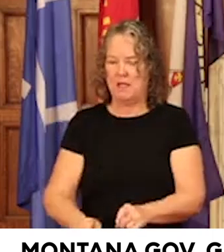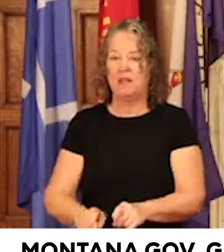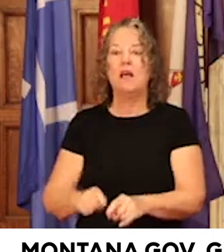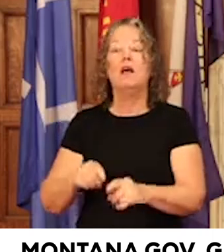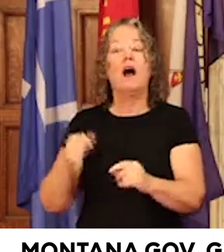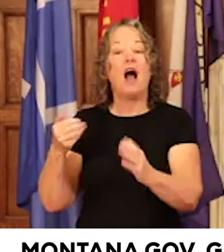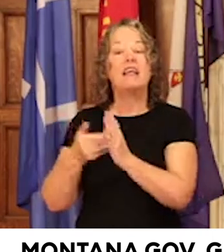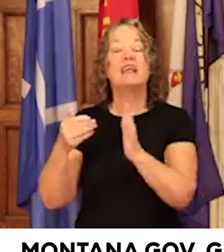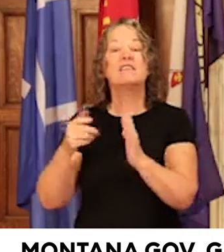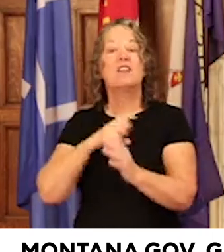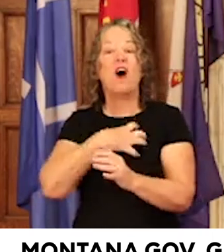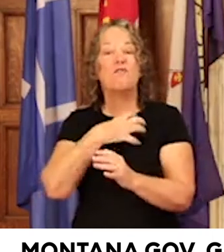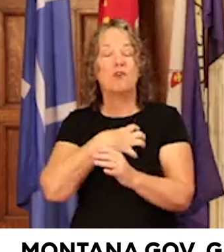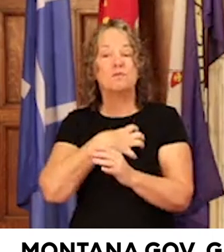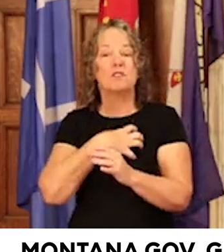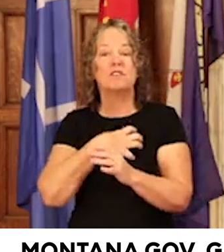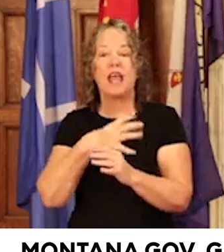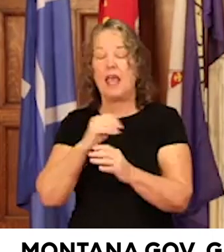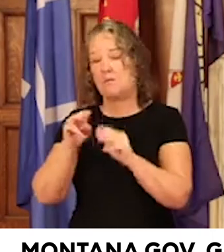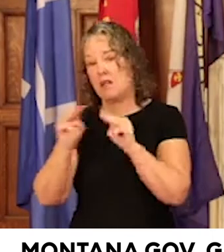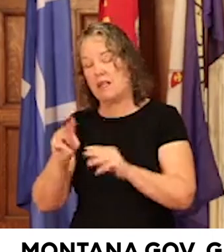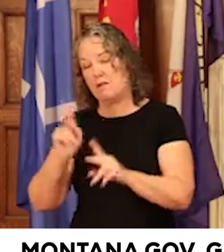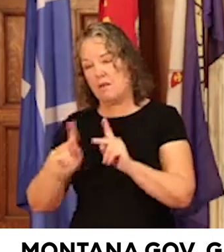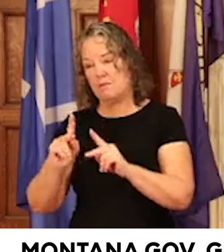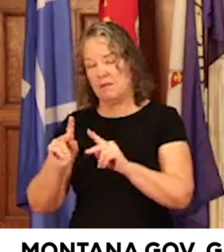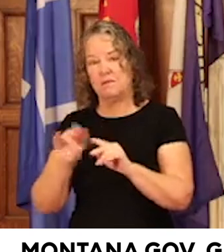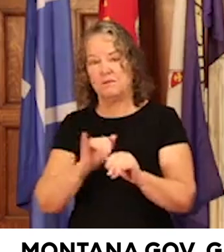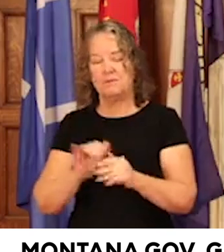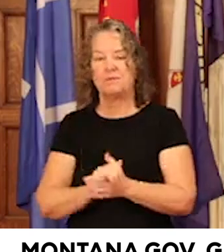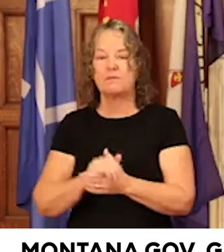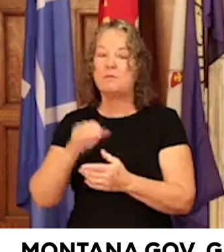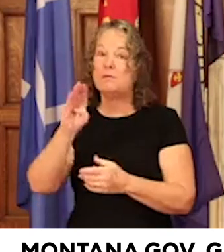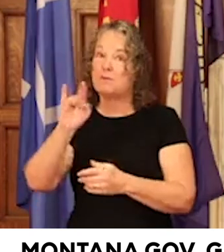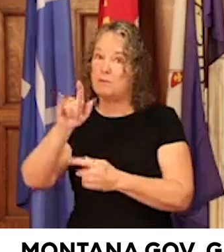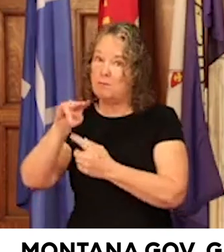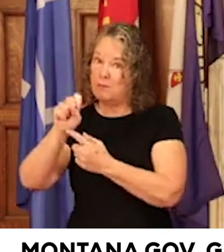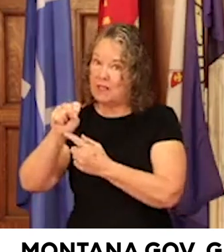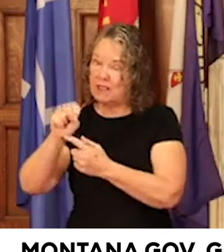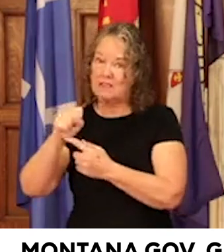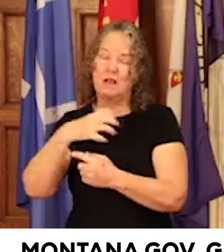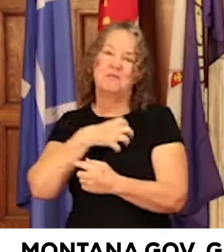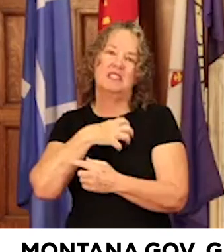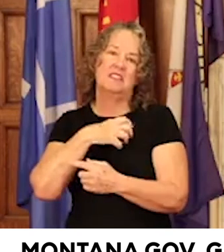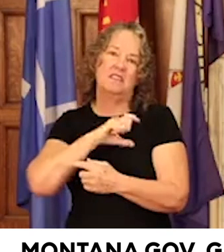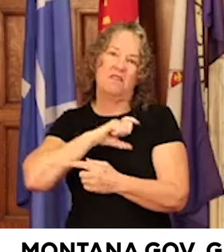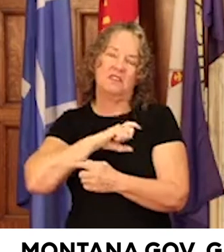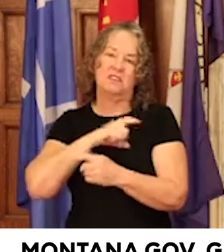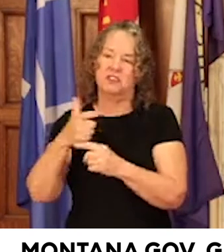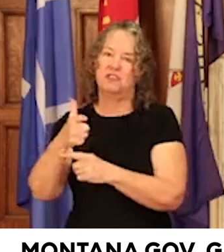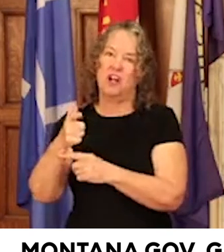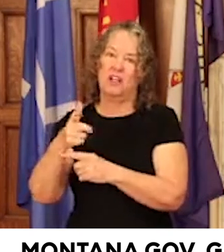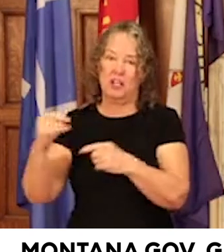and Montanans alike. In Billings, a police officer was shot and